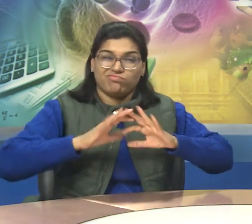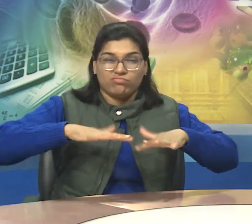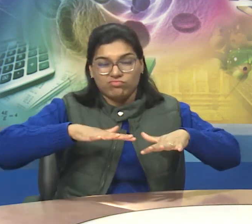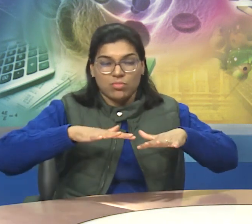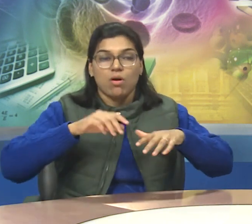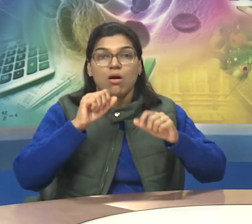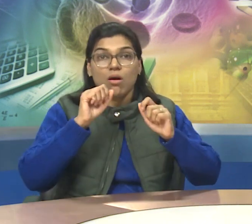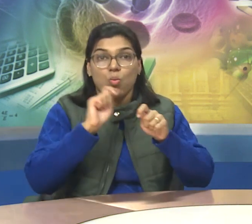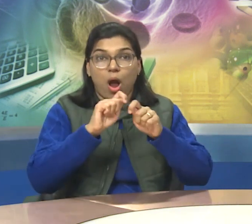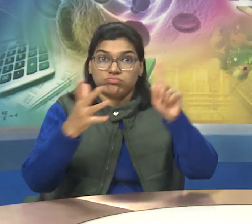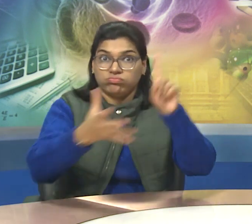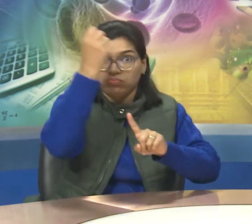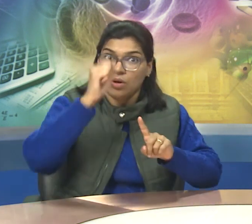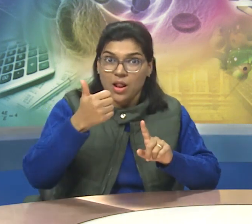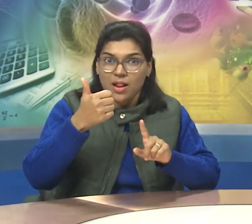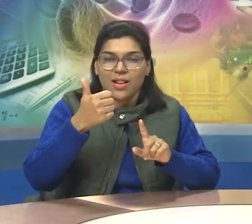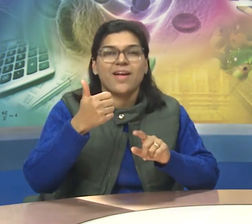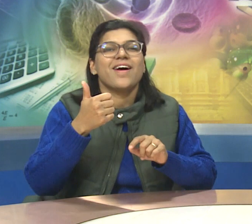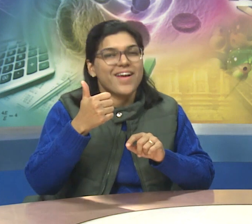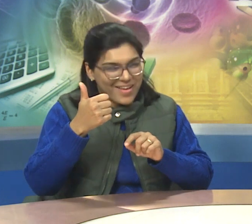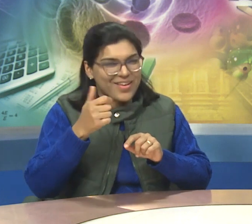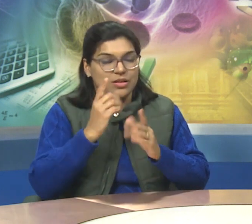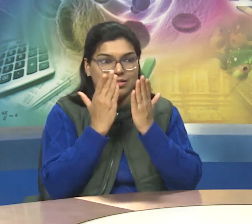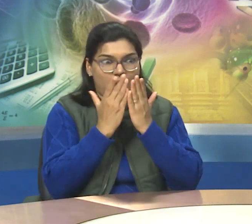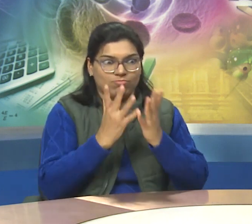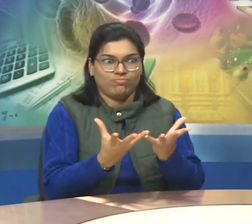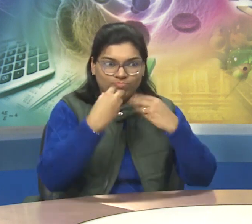and meaningful life.